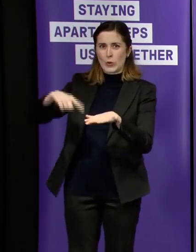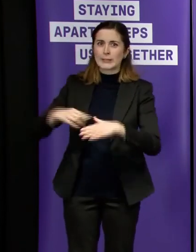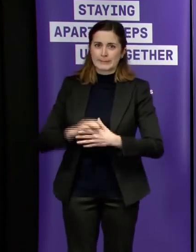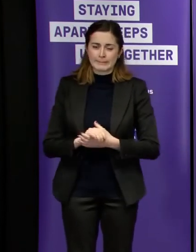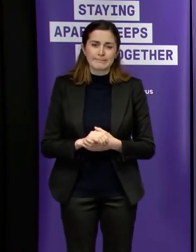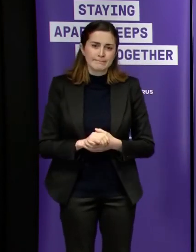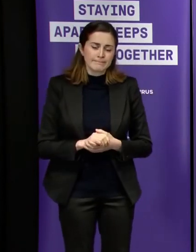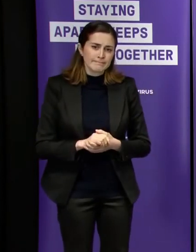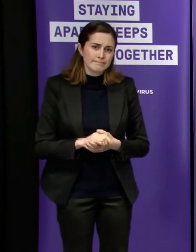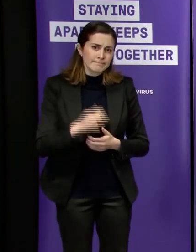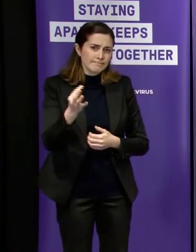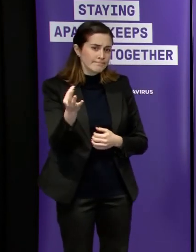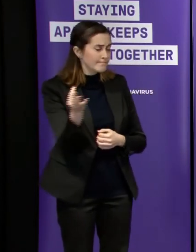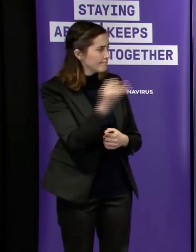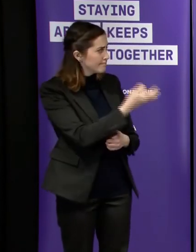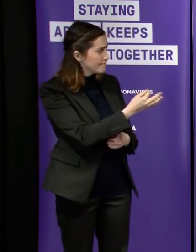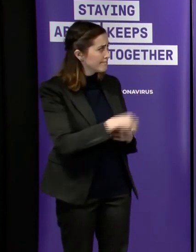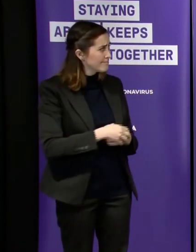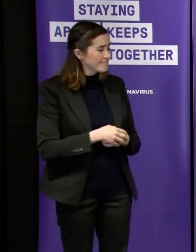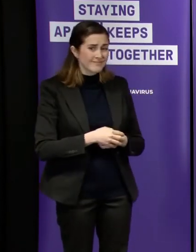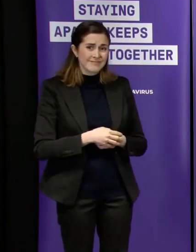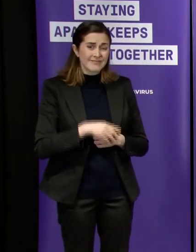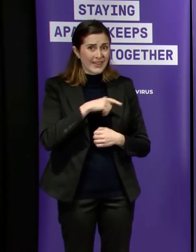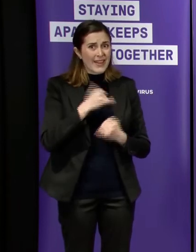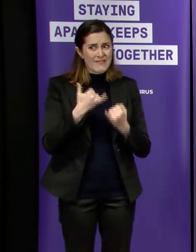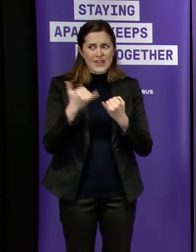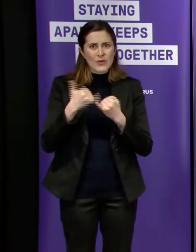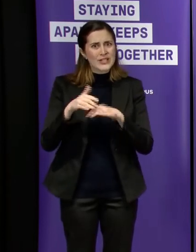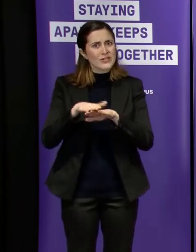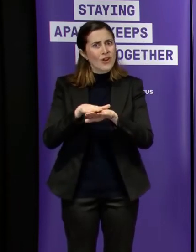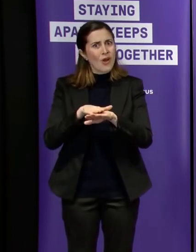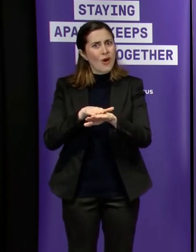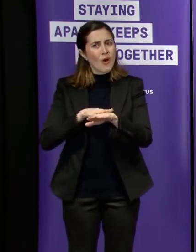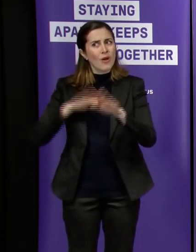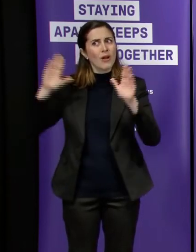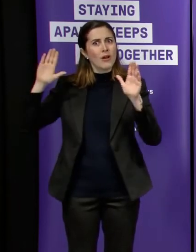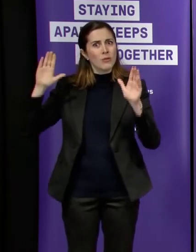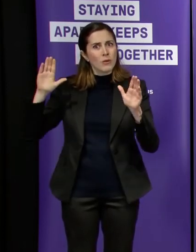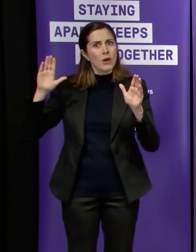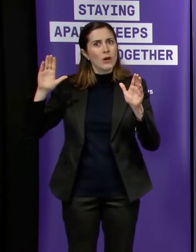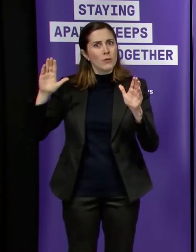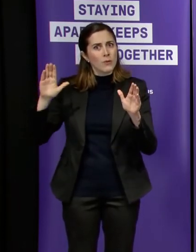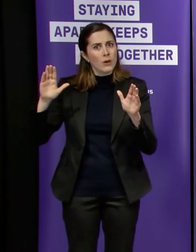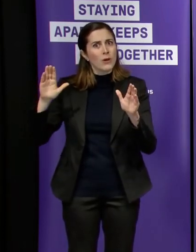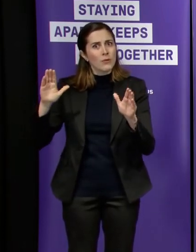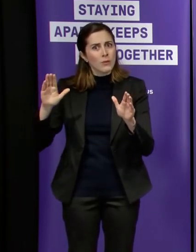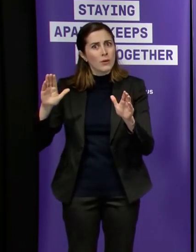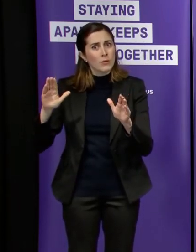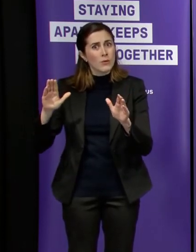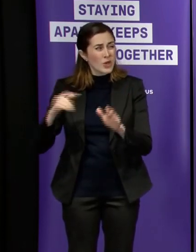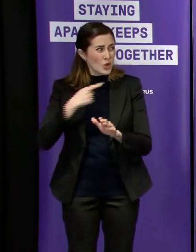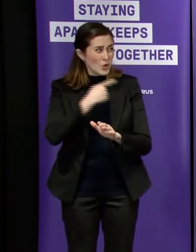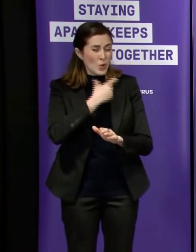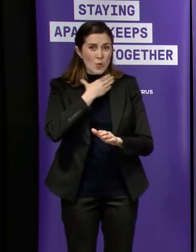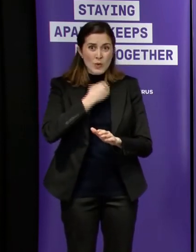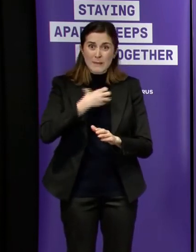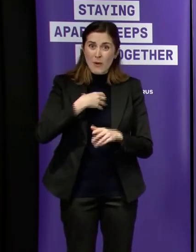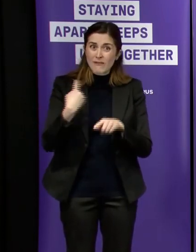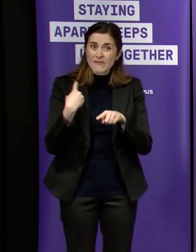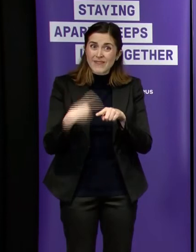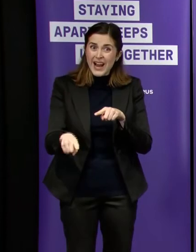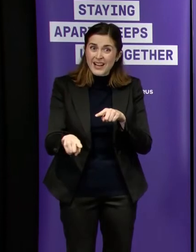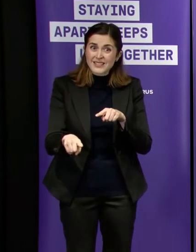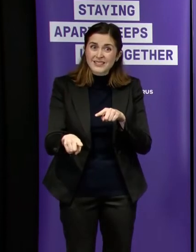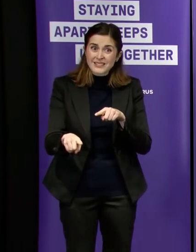slowly cases are going down they seem to be hovering about those mid 200s now for a few days would you have been hoping that it would have been going down